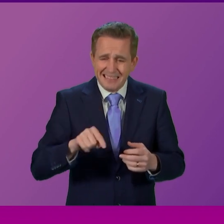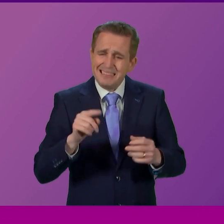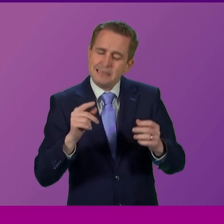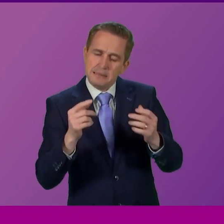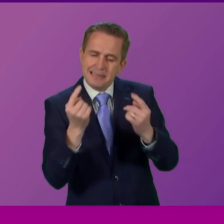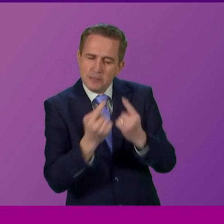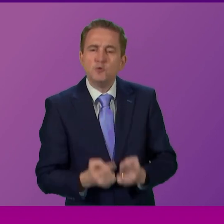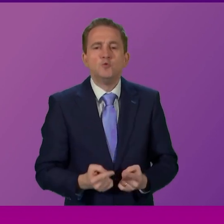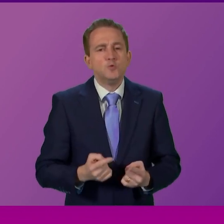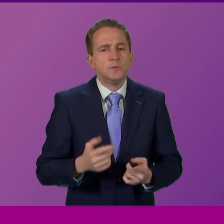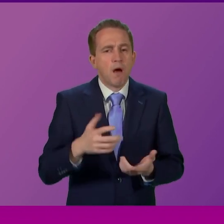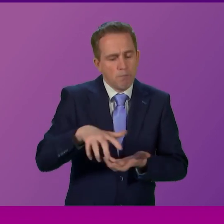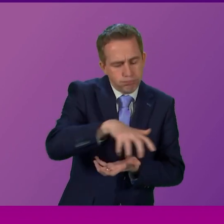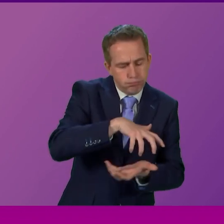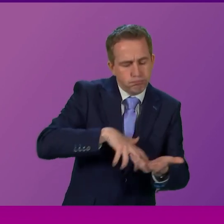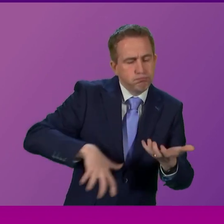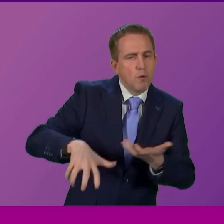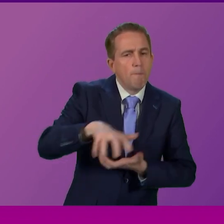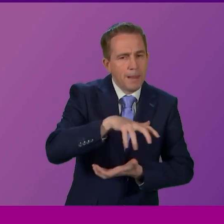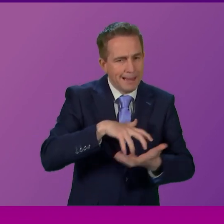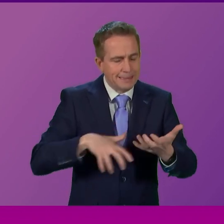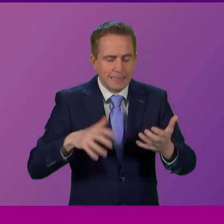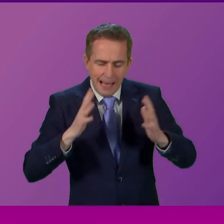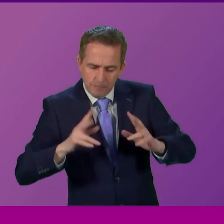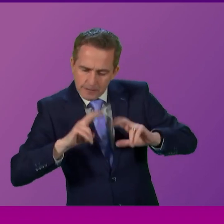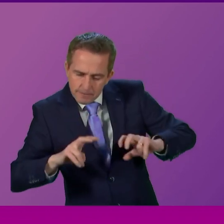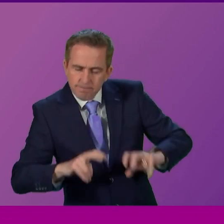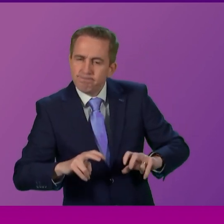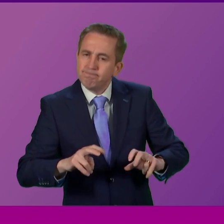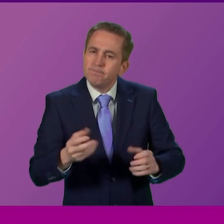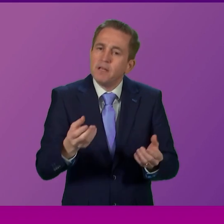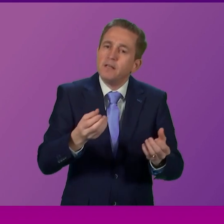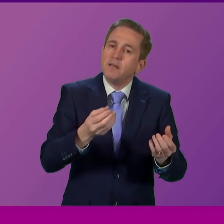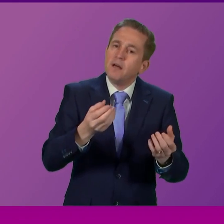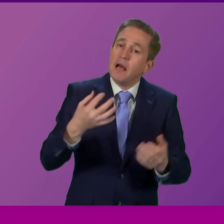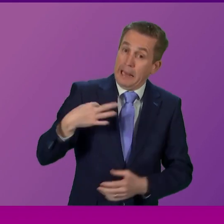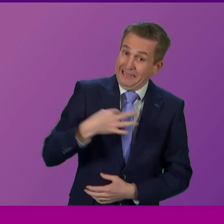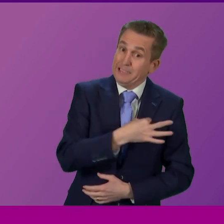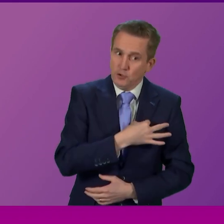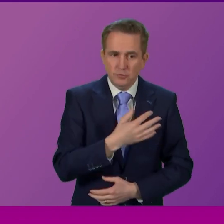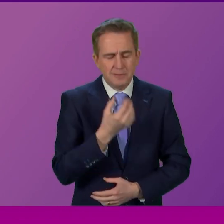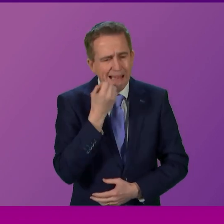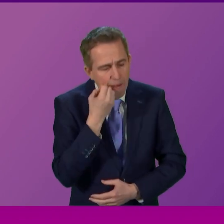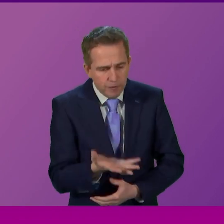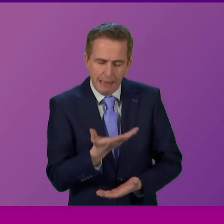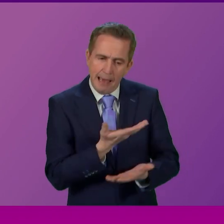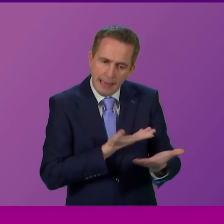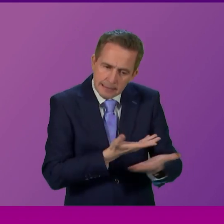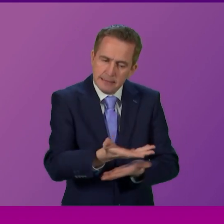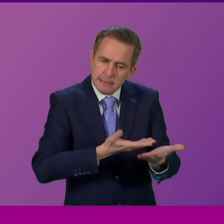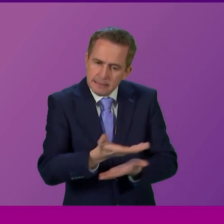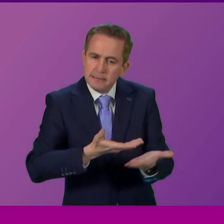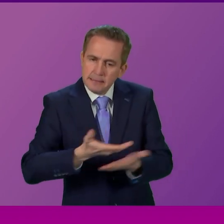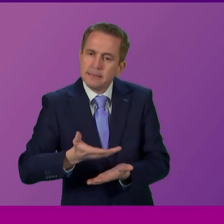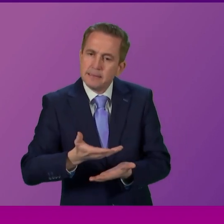have but what I would say is that of course our clinicians who have these conversations day in and day out do